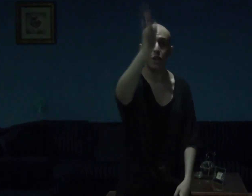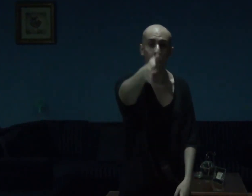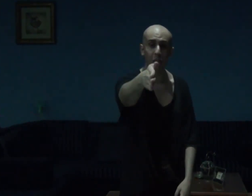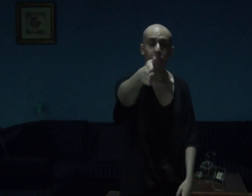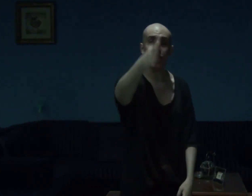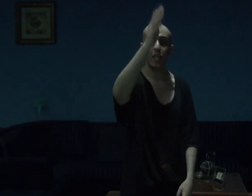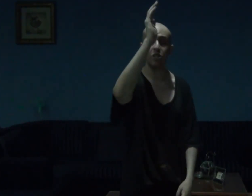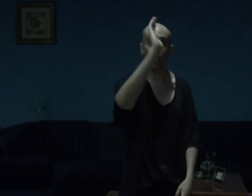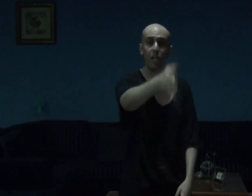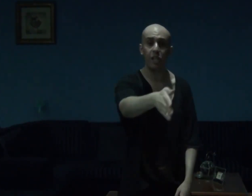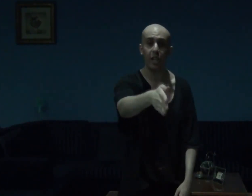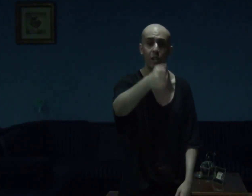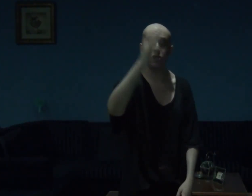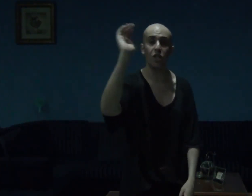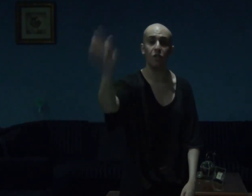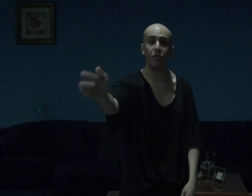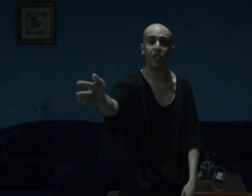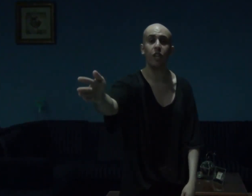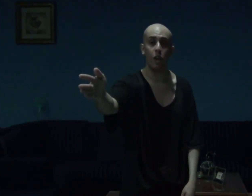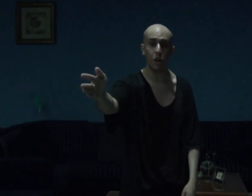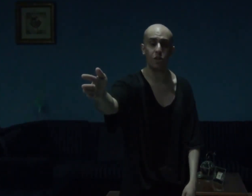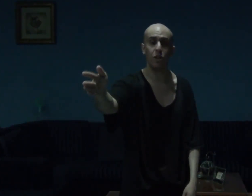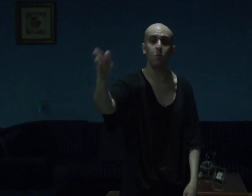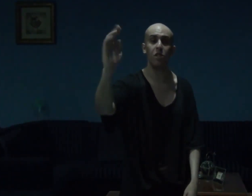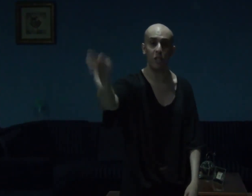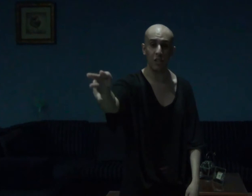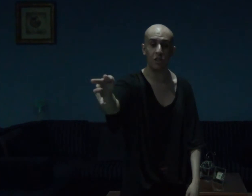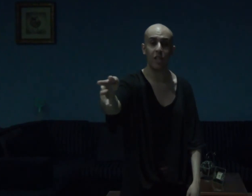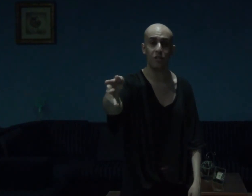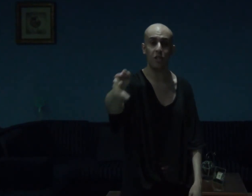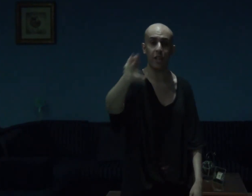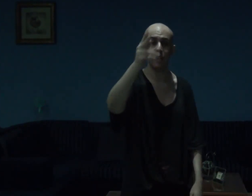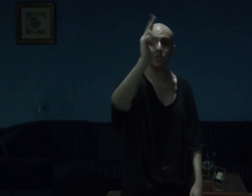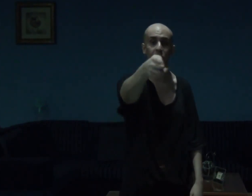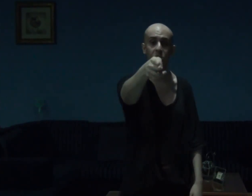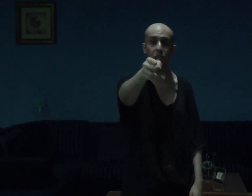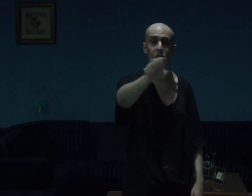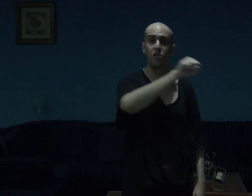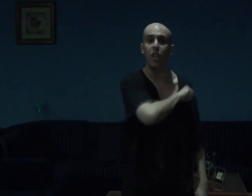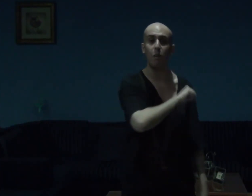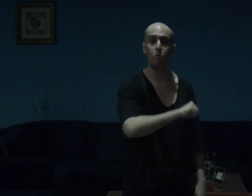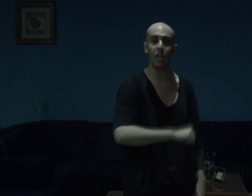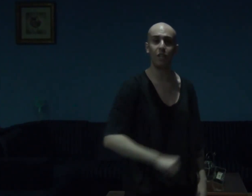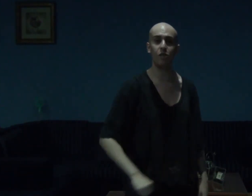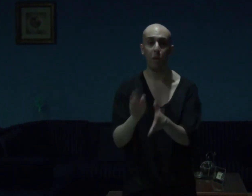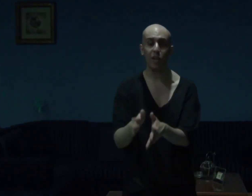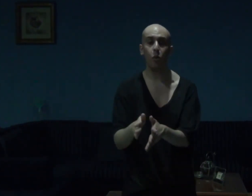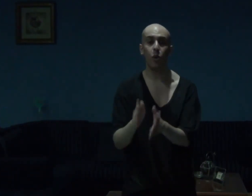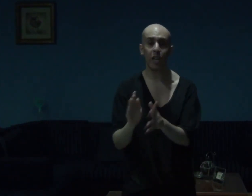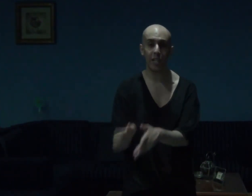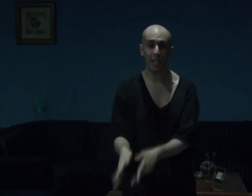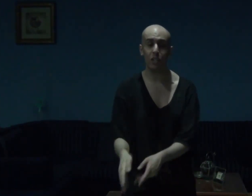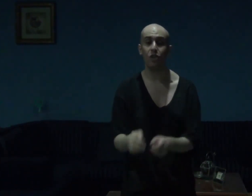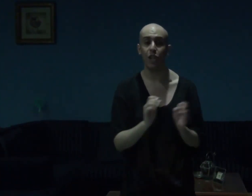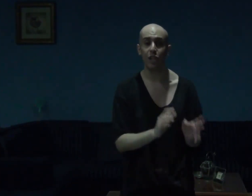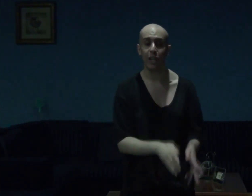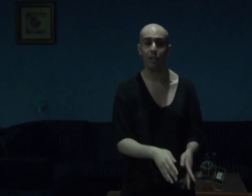and that, guys and gals, is, fucking awesome, it is, guys and gals, it is, damn right, by the way, guys and gals,